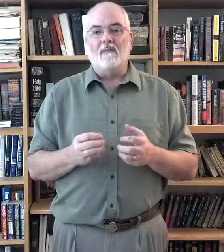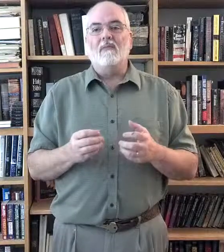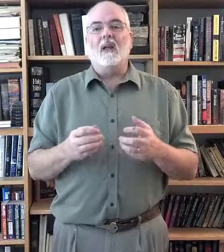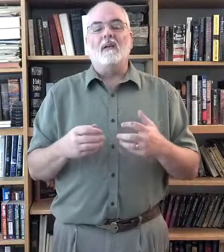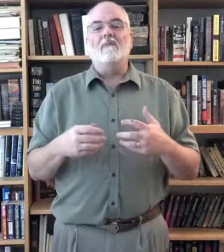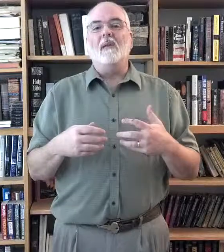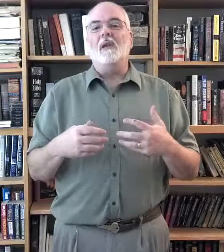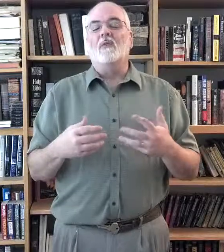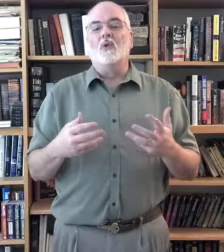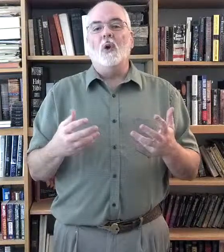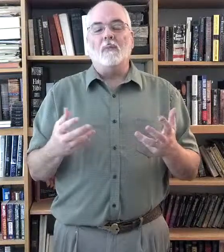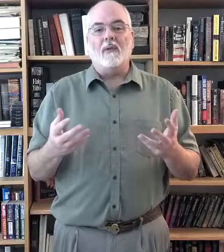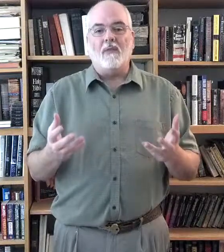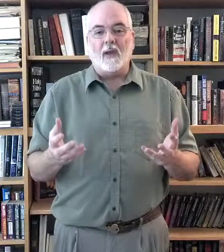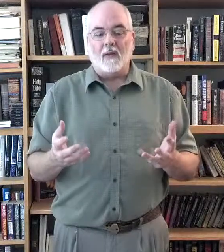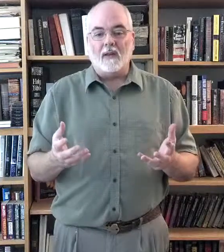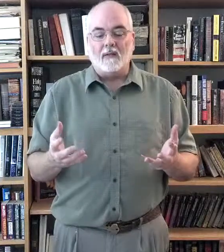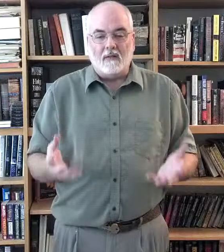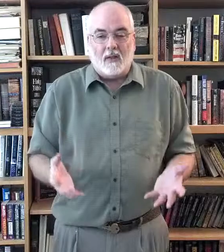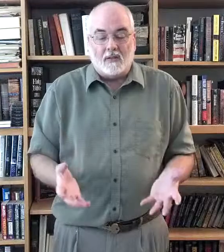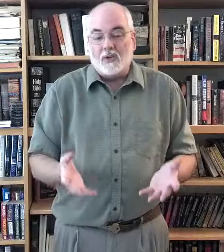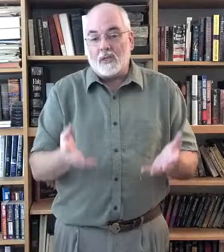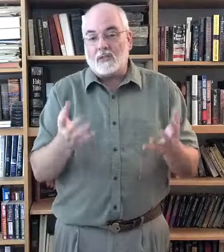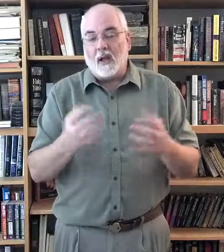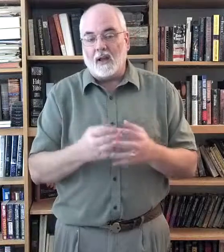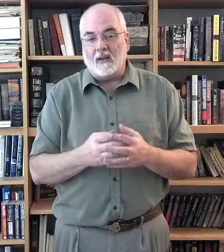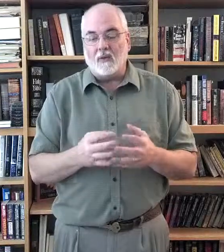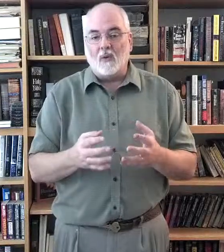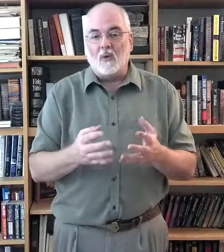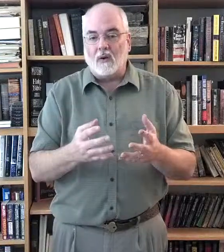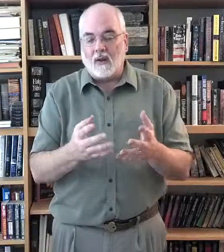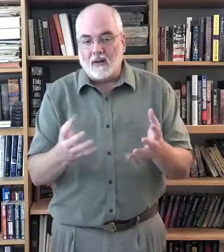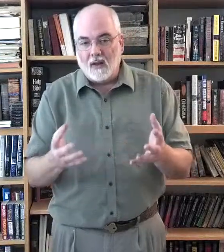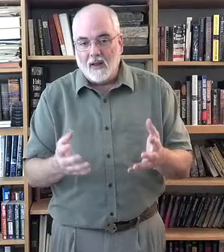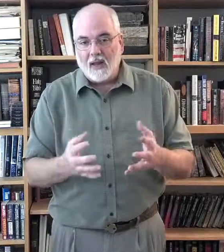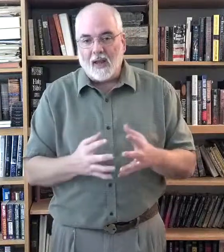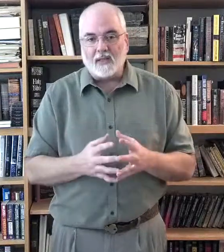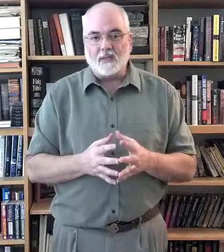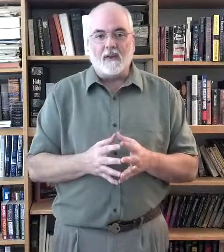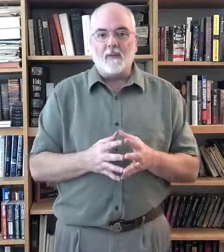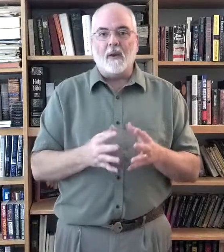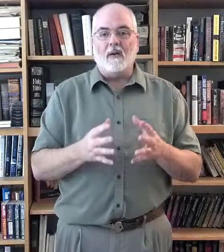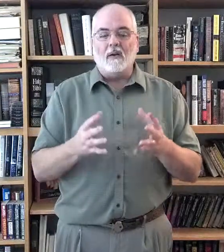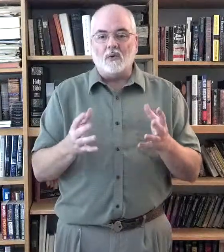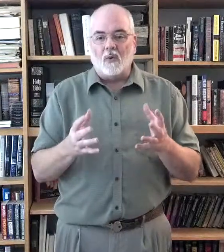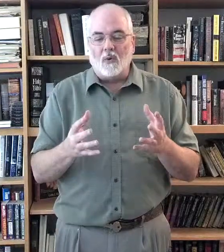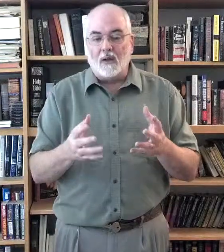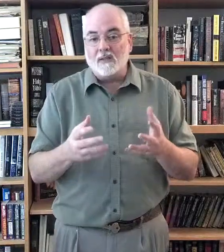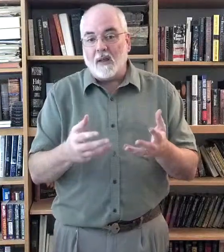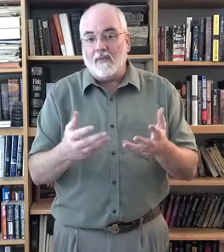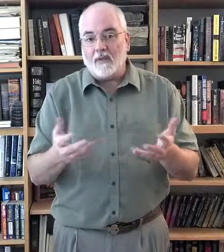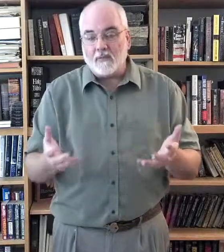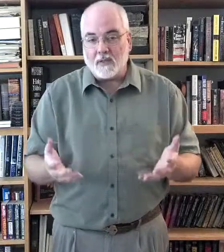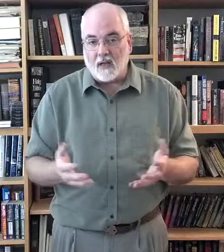That maybe grew up in a family that just signed. Or, has deaf parents. Or, is deaf themself.